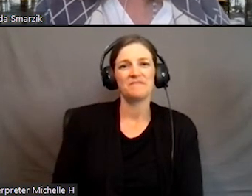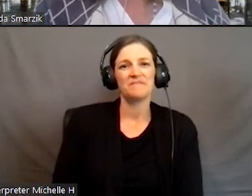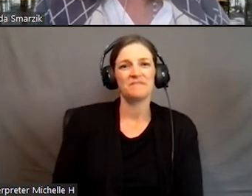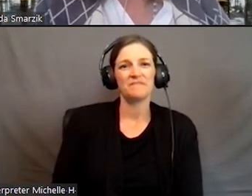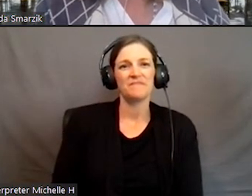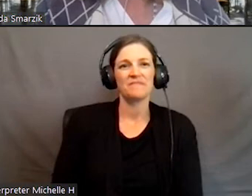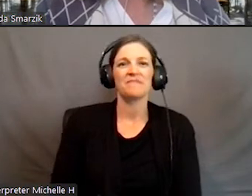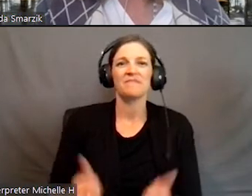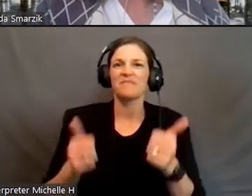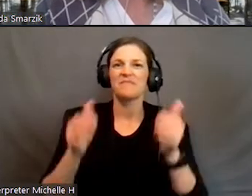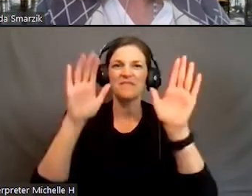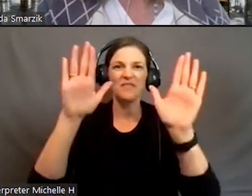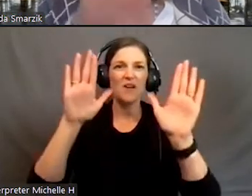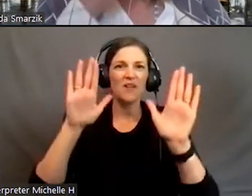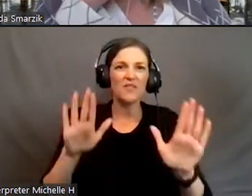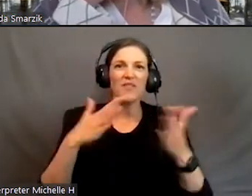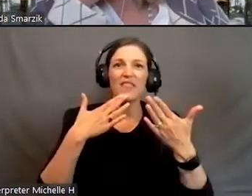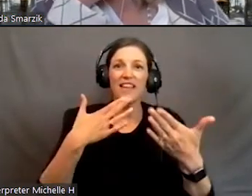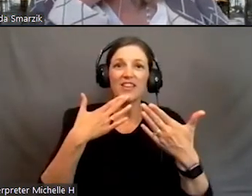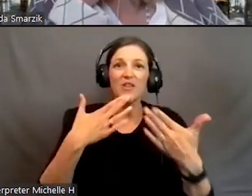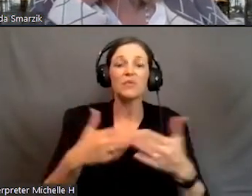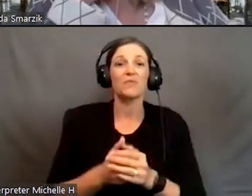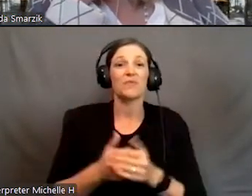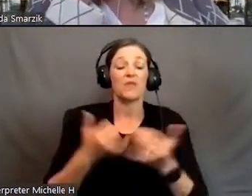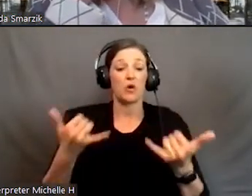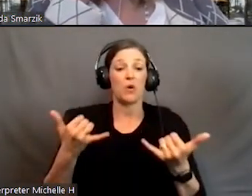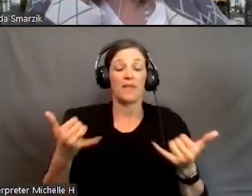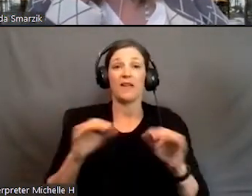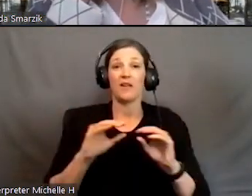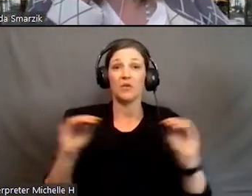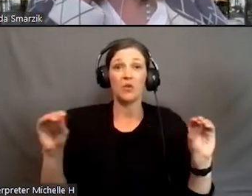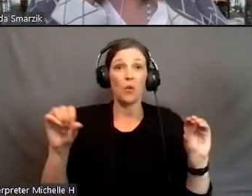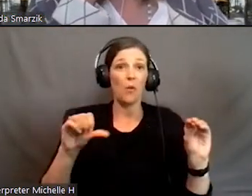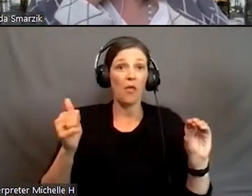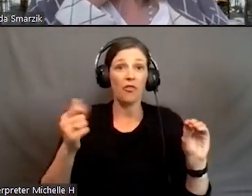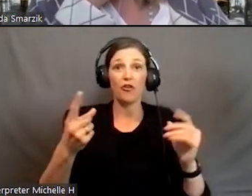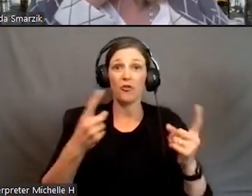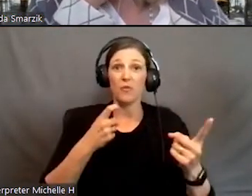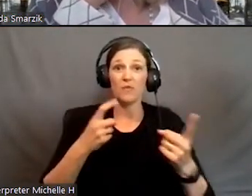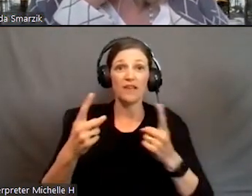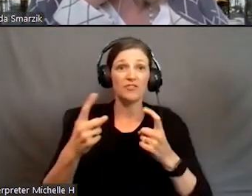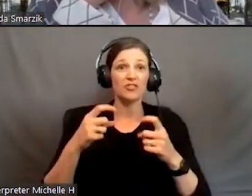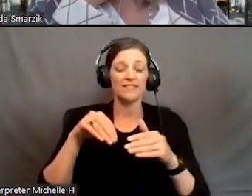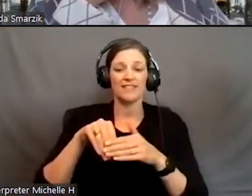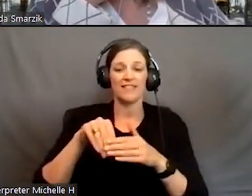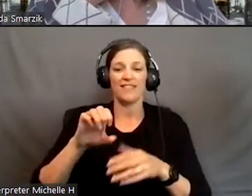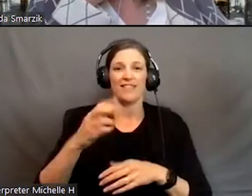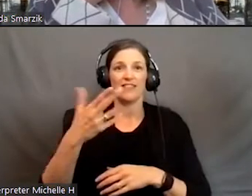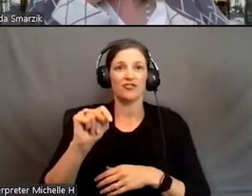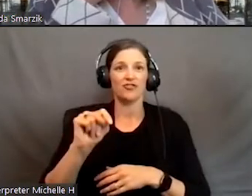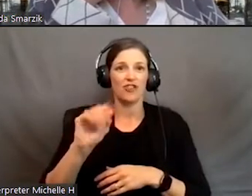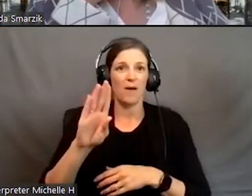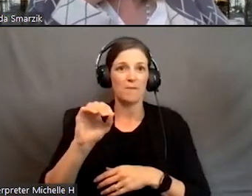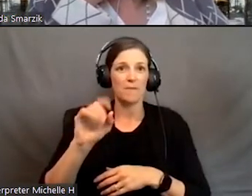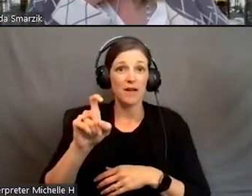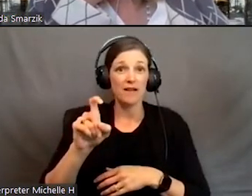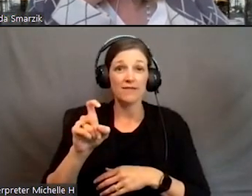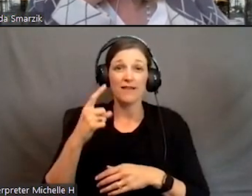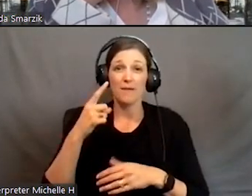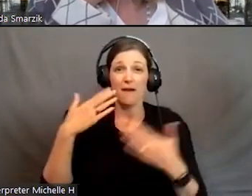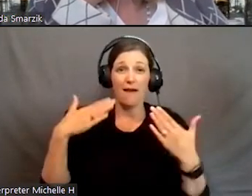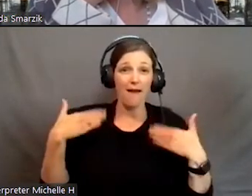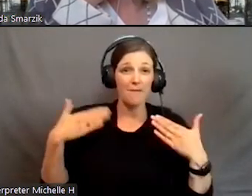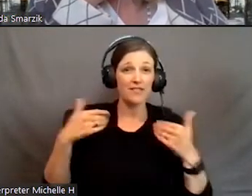Wonderful. Thank you. So currently we have no other questions in the chat box. I'm happy to continue monitoring